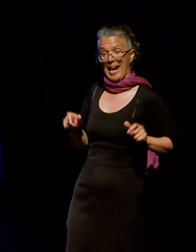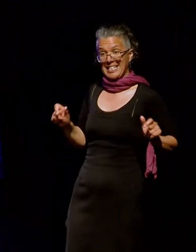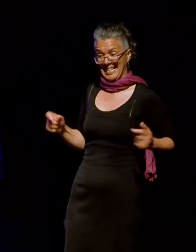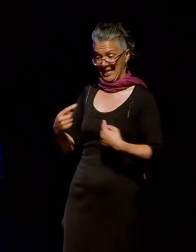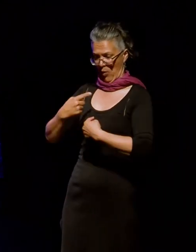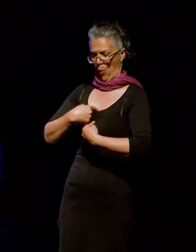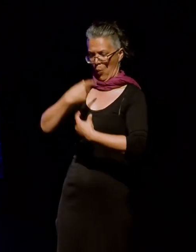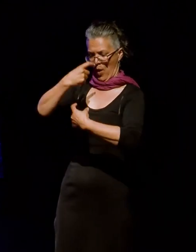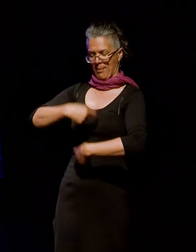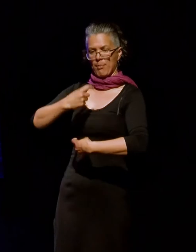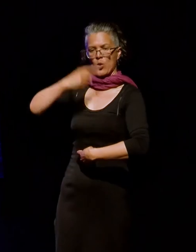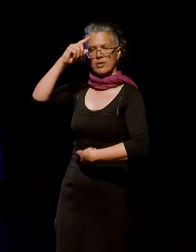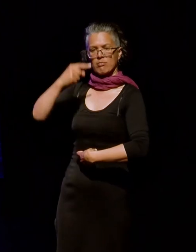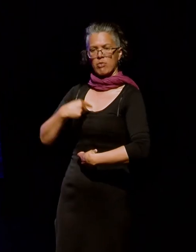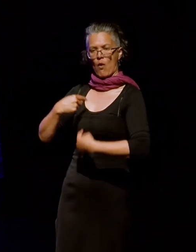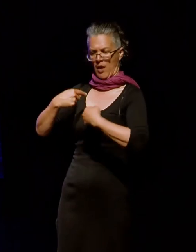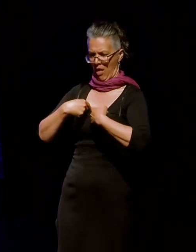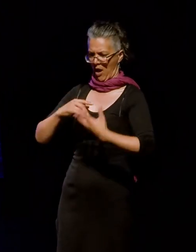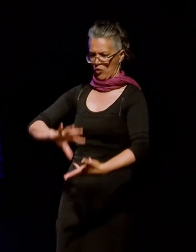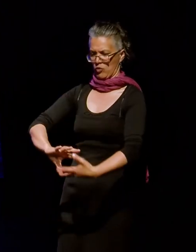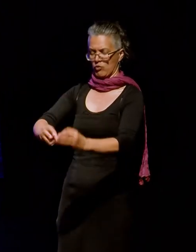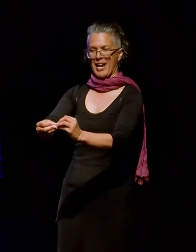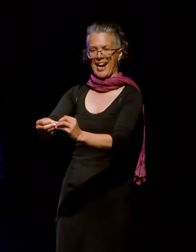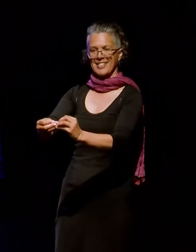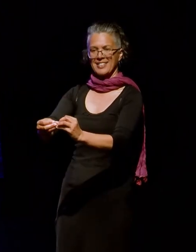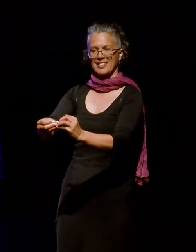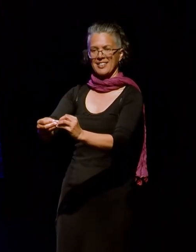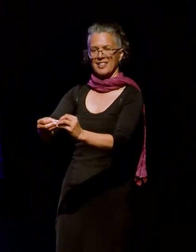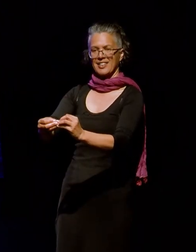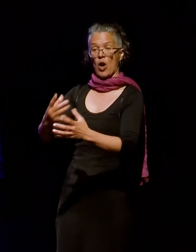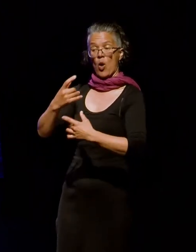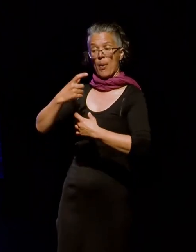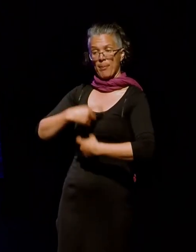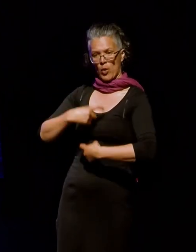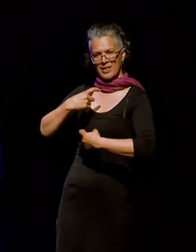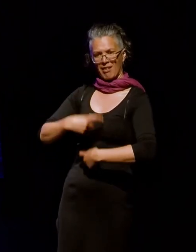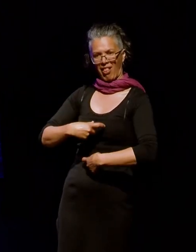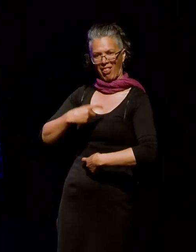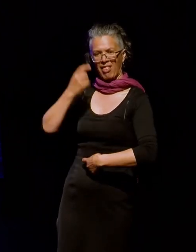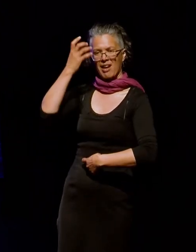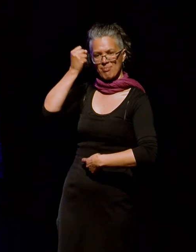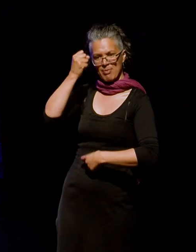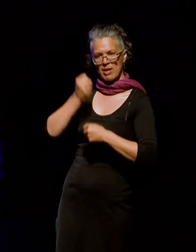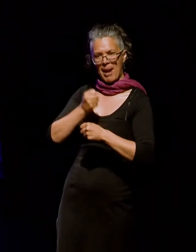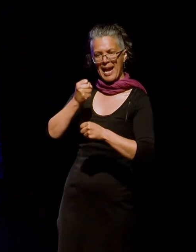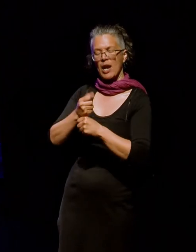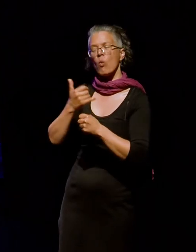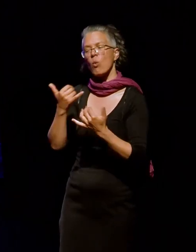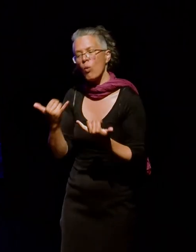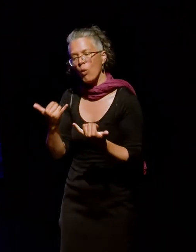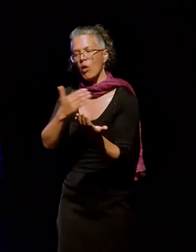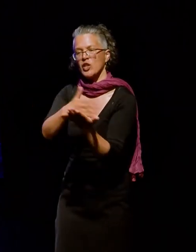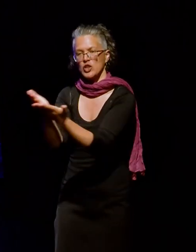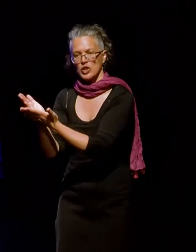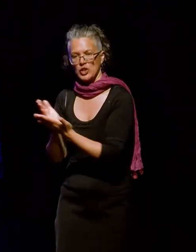profile and are more extensions of individual or personal memory making than shared memory. And so